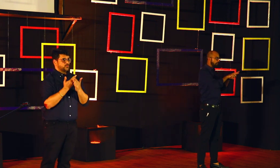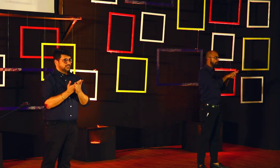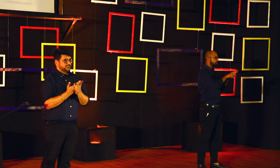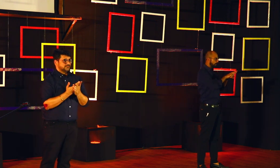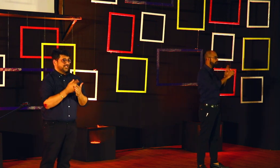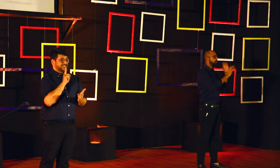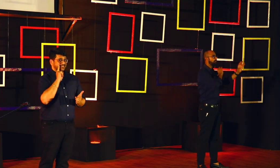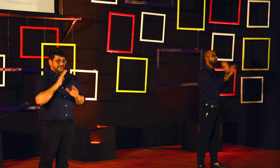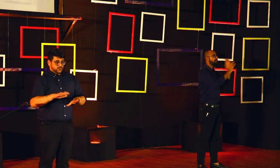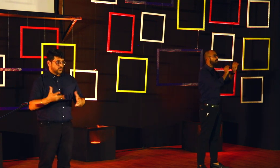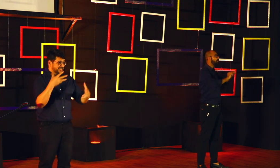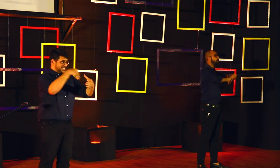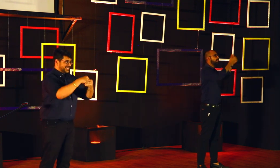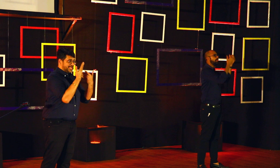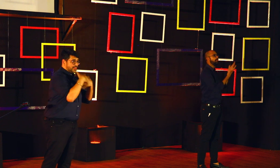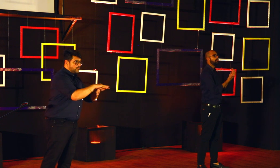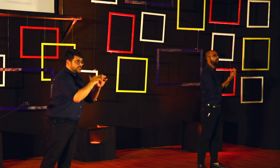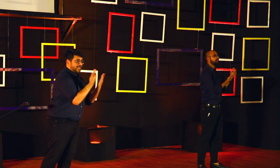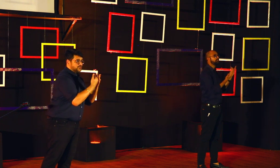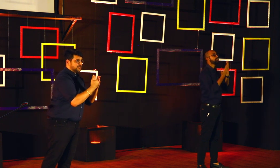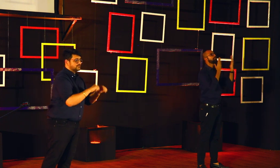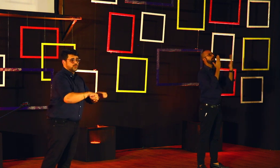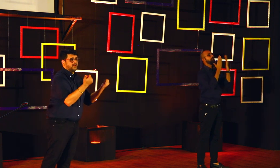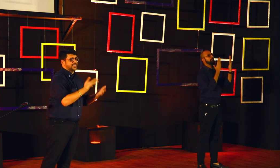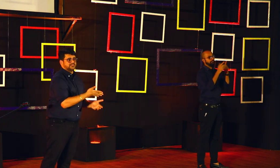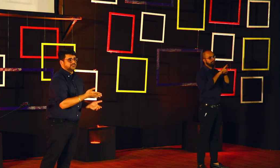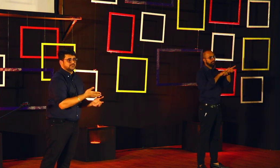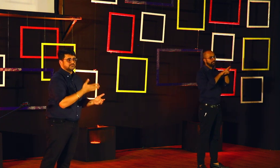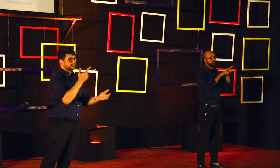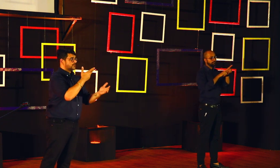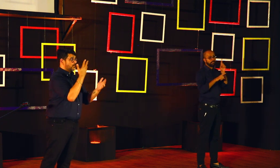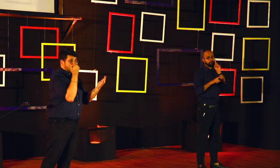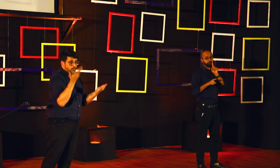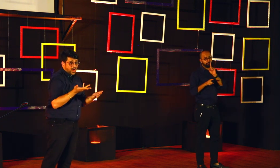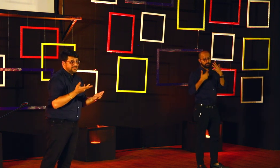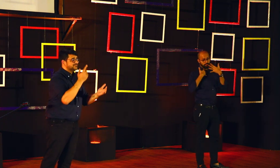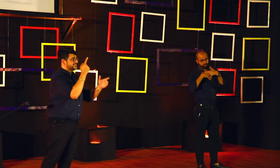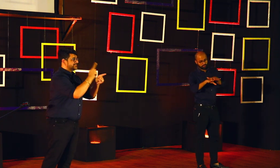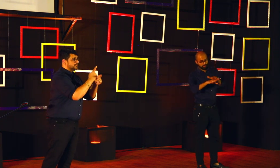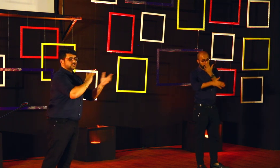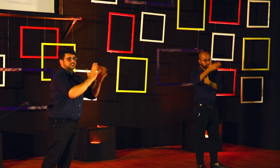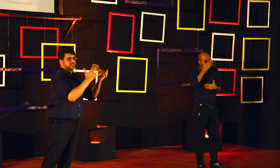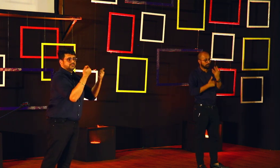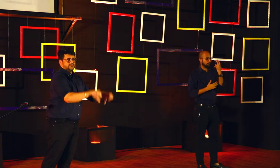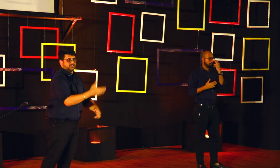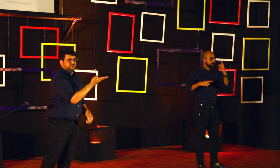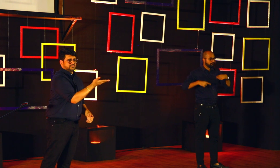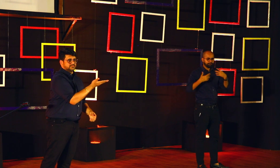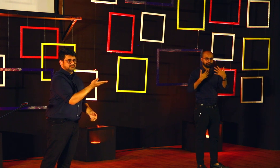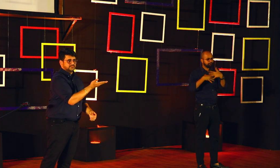classroom. Compare this to the schooling. When children in an inclusive classroom, this will not succeed. Why? The teacher is unable